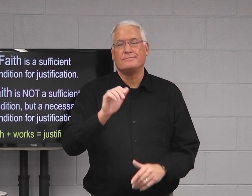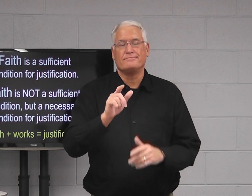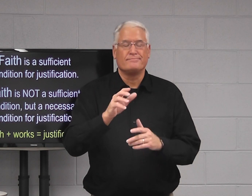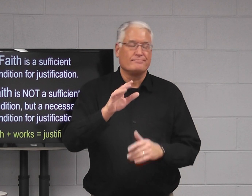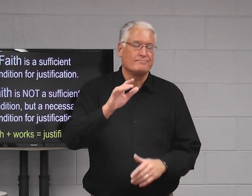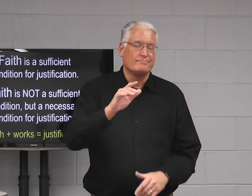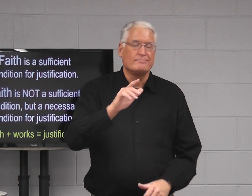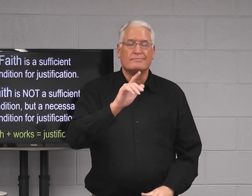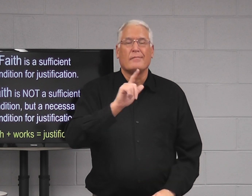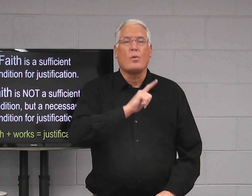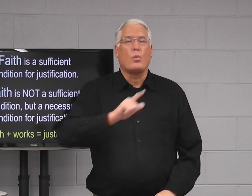a different